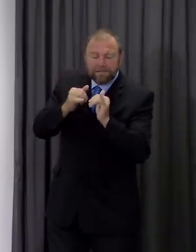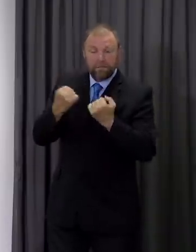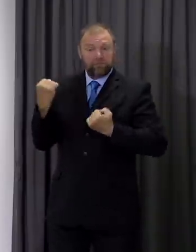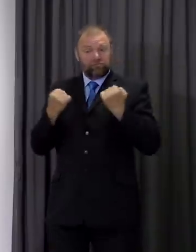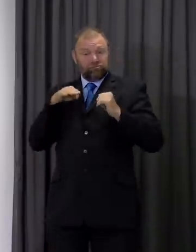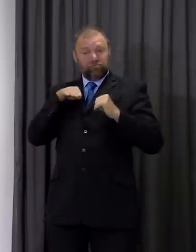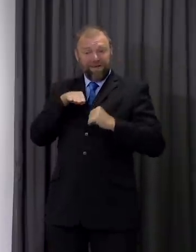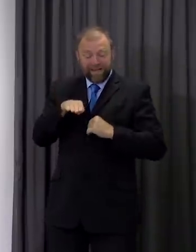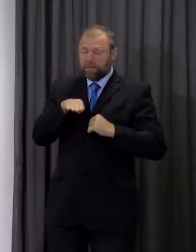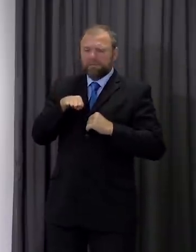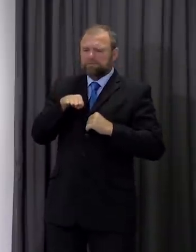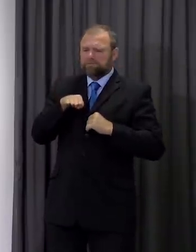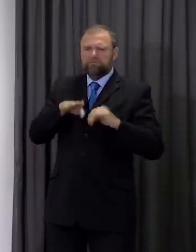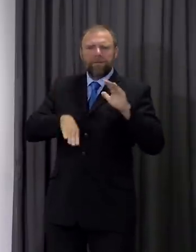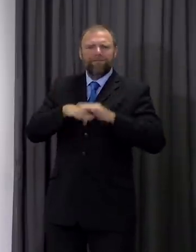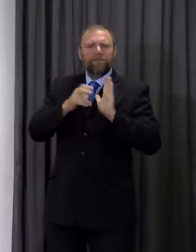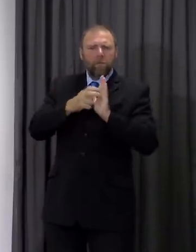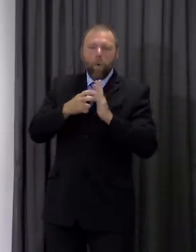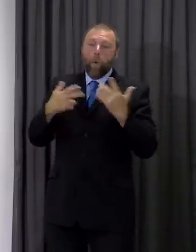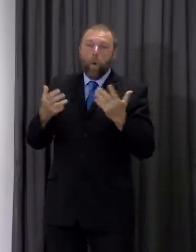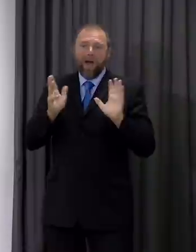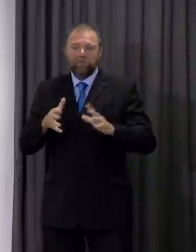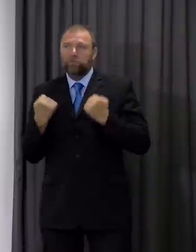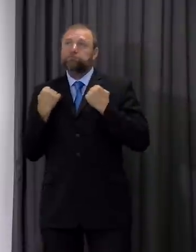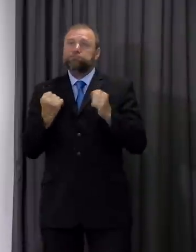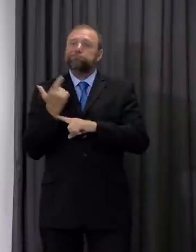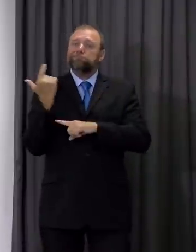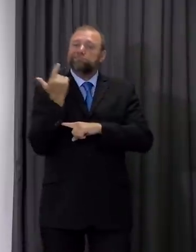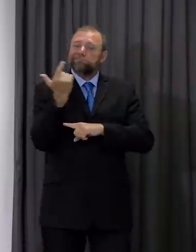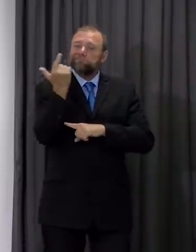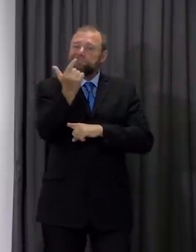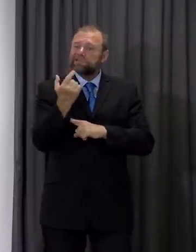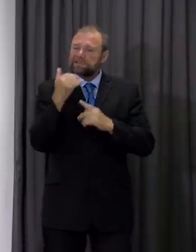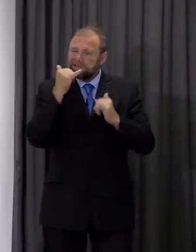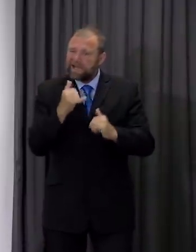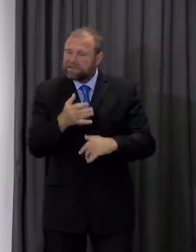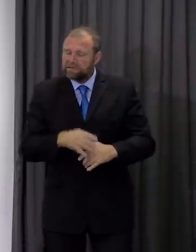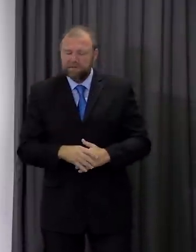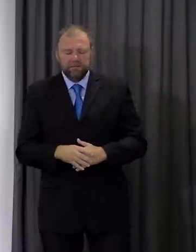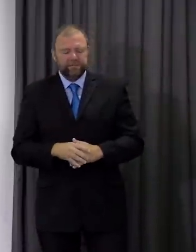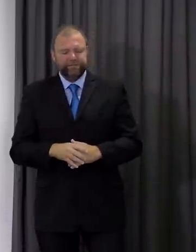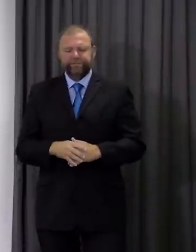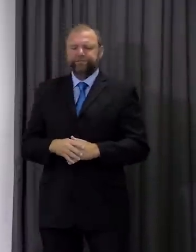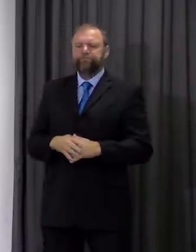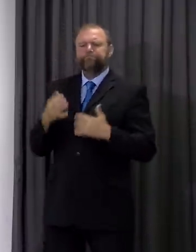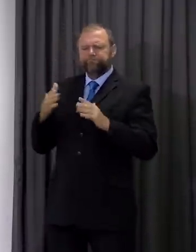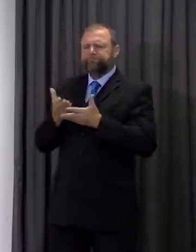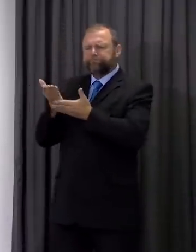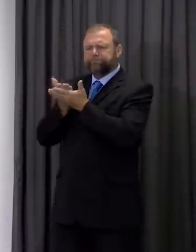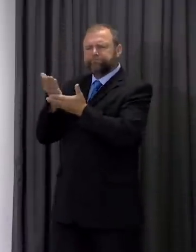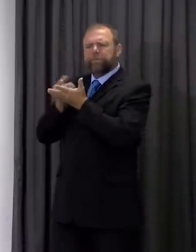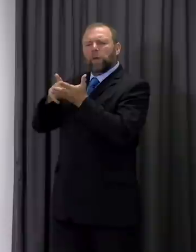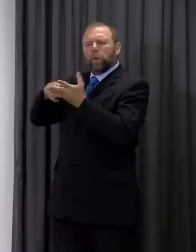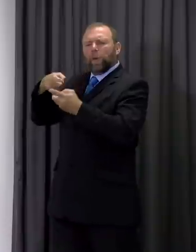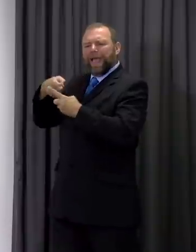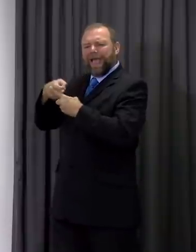fully booked or being told to go to a centre many hundreds of miles away. I've spoken with the UK Secretary of State about this on